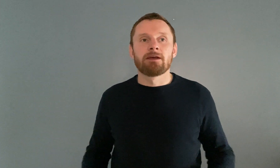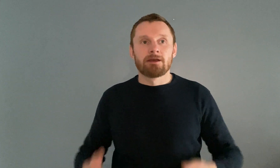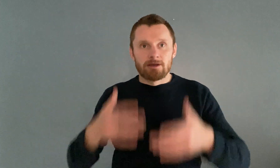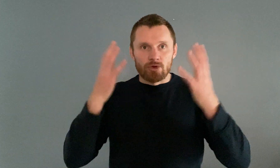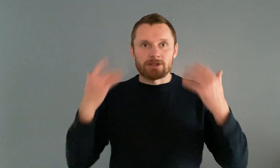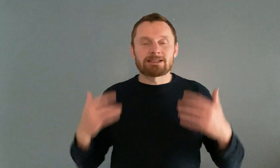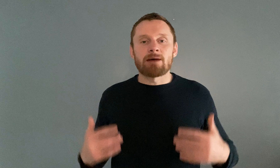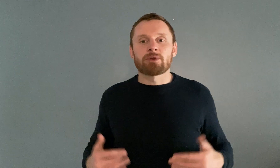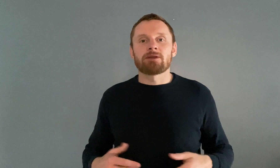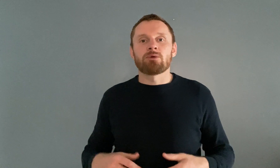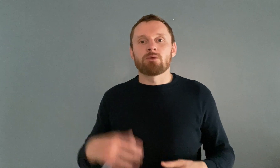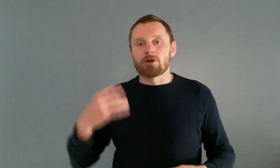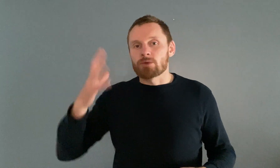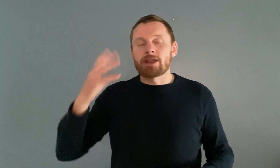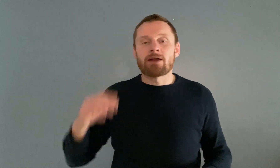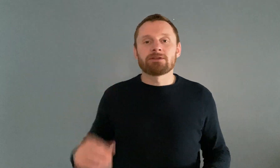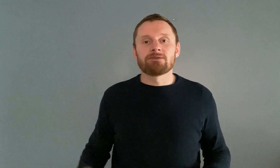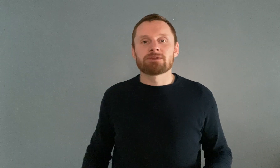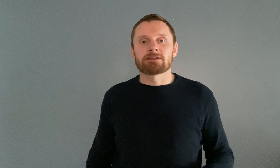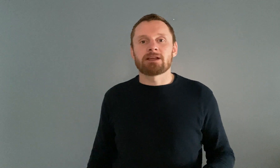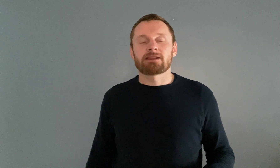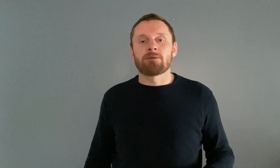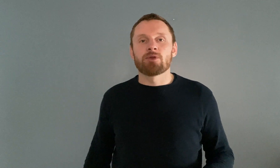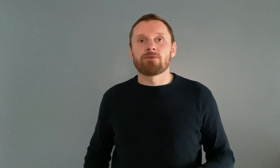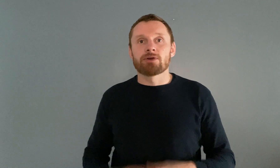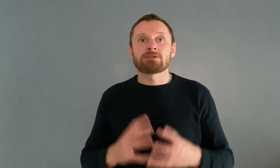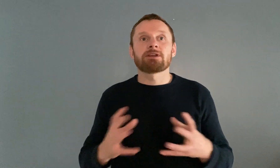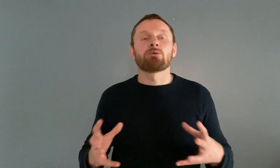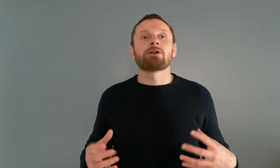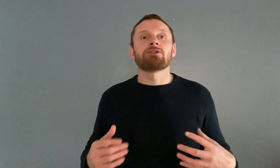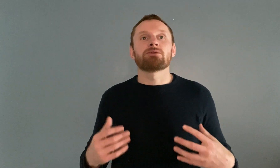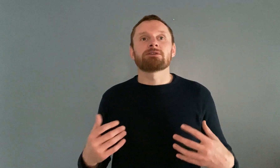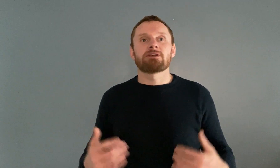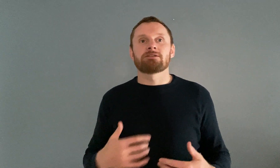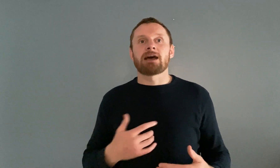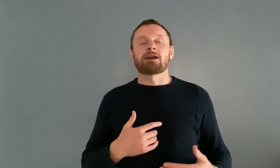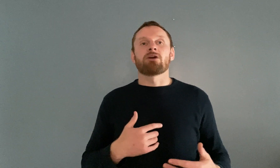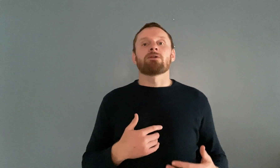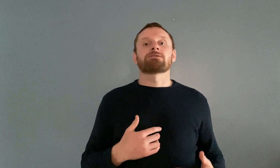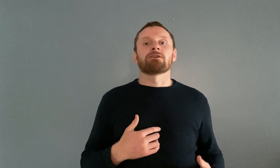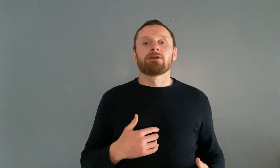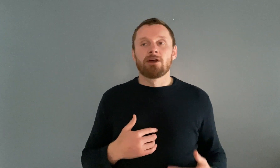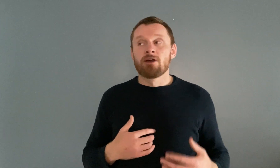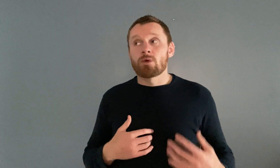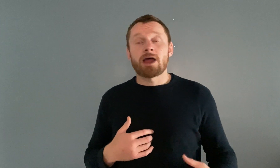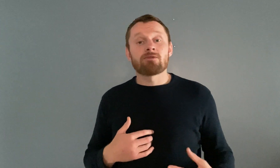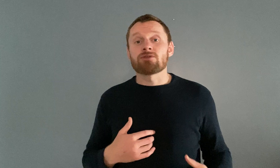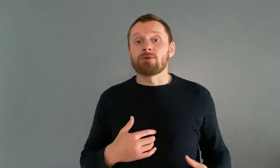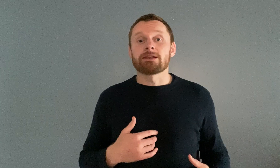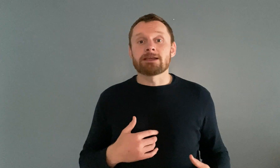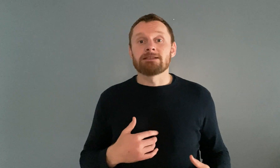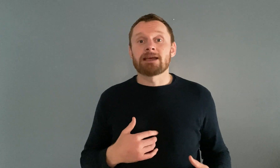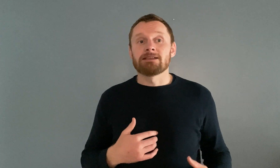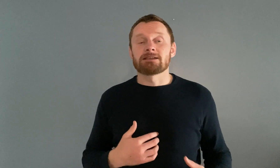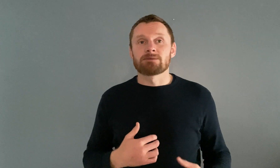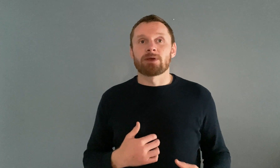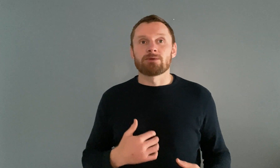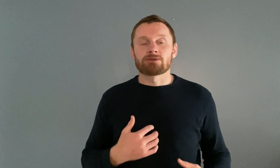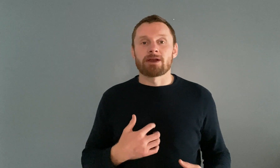bring the tapping in or work with the narratives things like that but the first thing we're going to do is start to acknowledge that we're having a really intense experience right